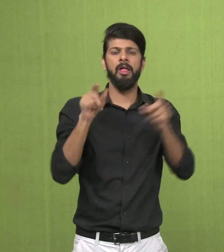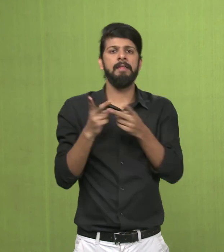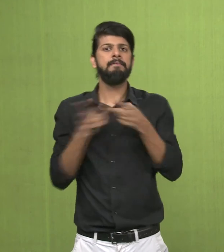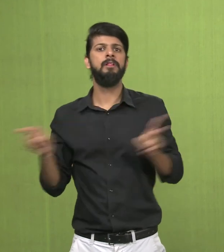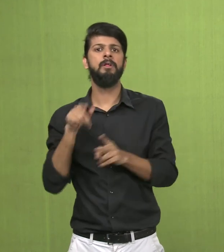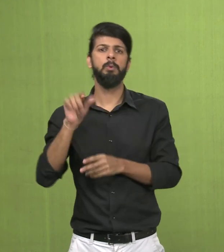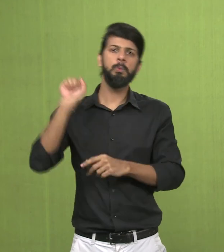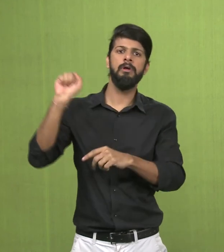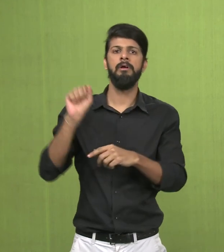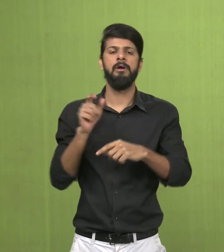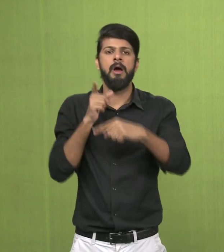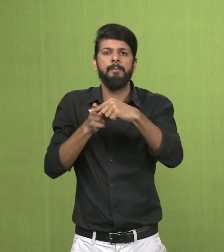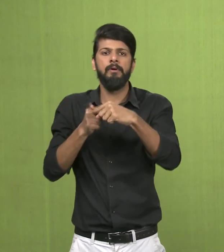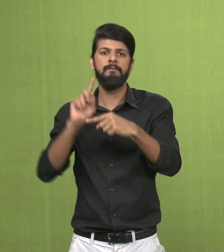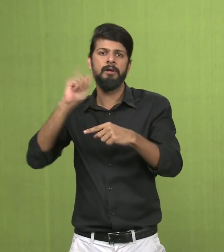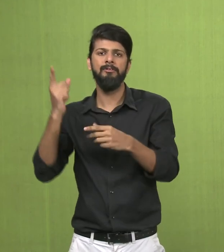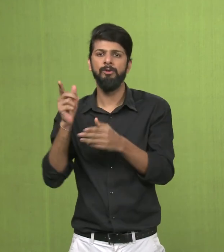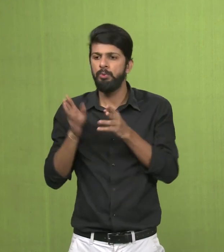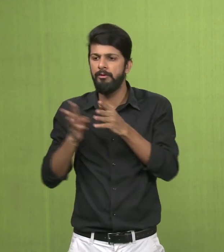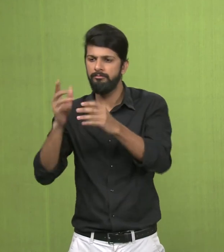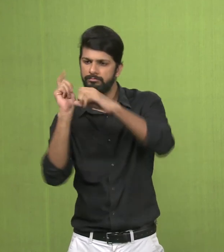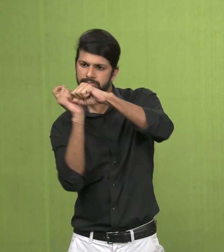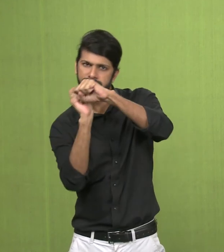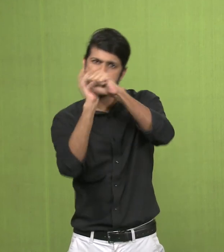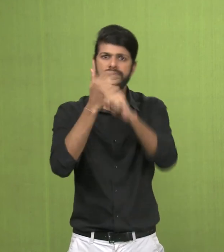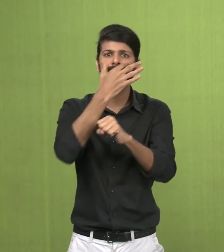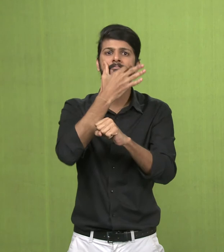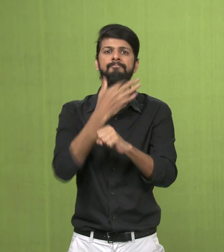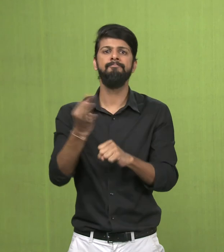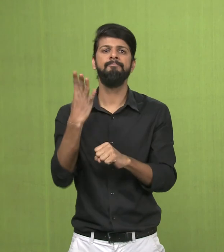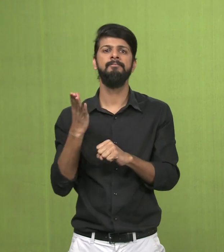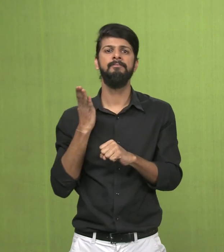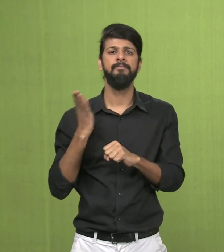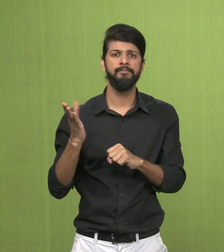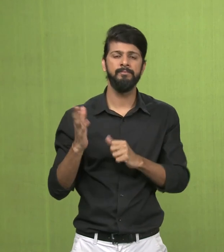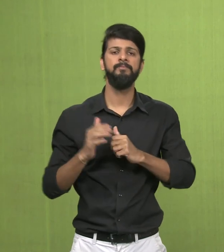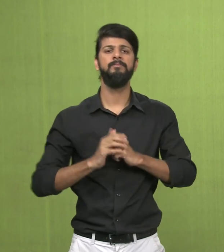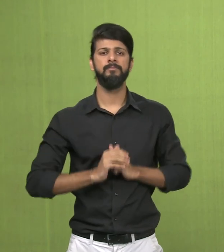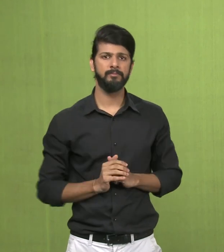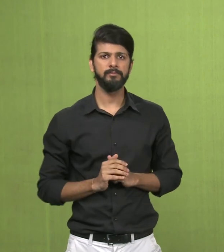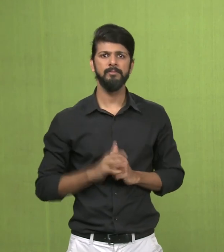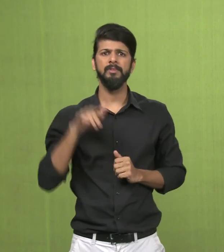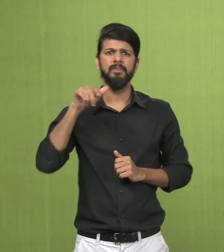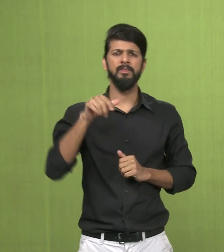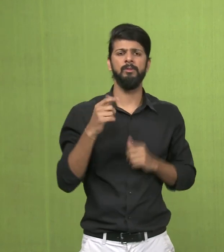In comparison to the other sculptures of Indian origin. This one had a Greek influence.